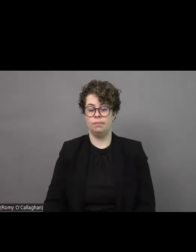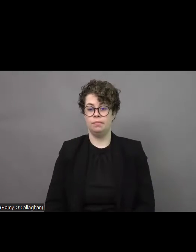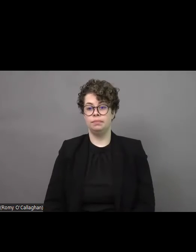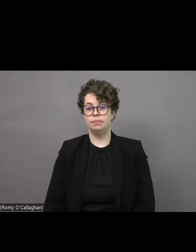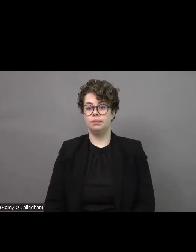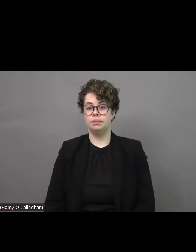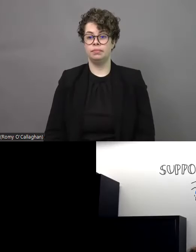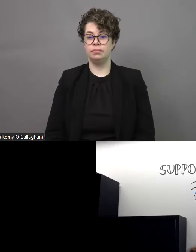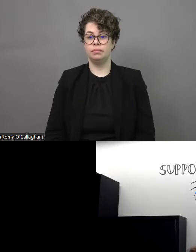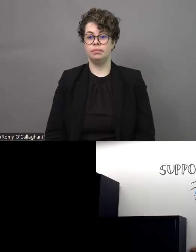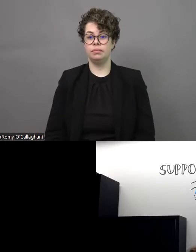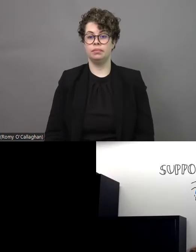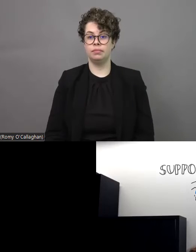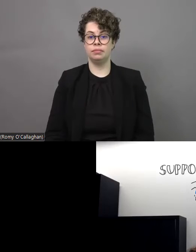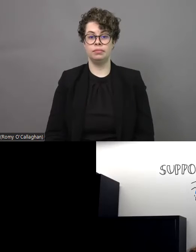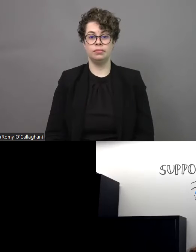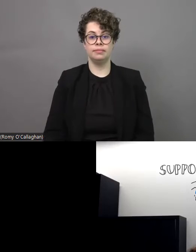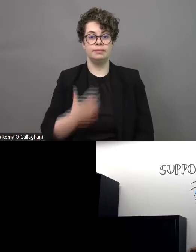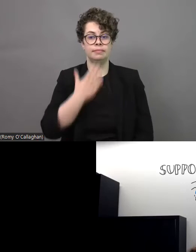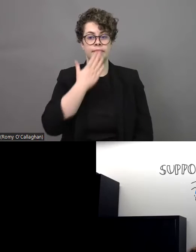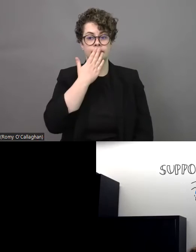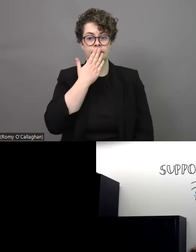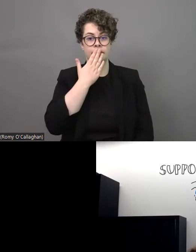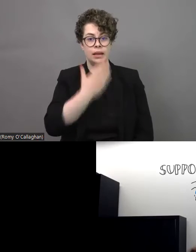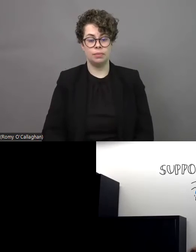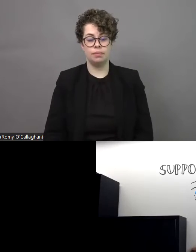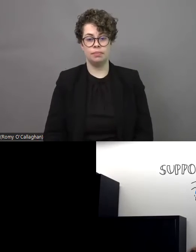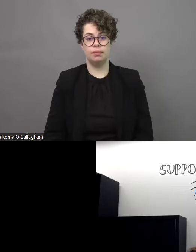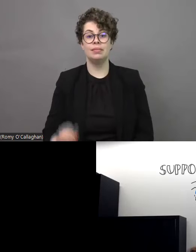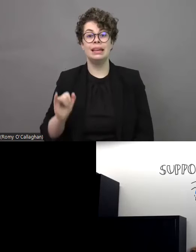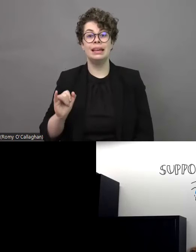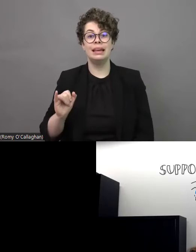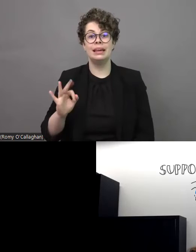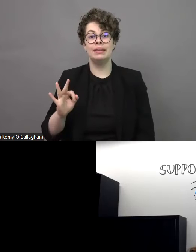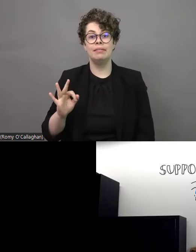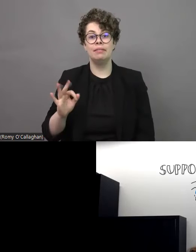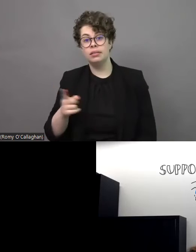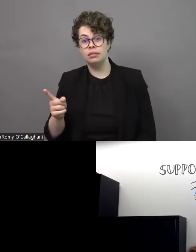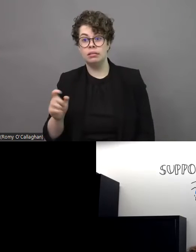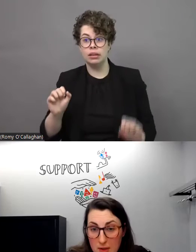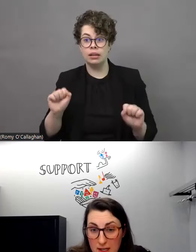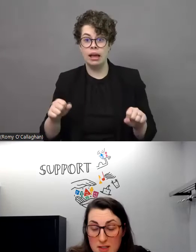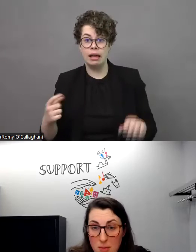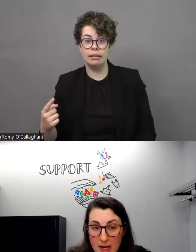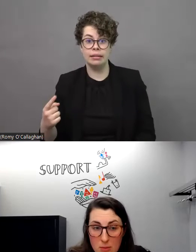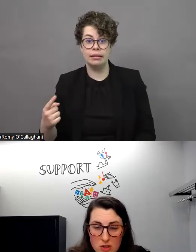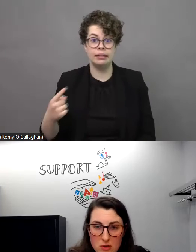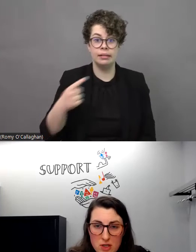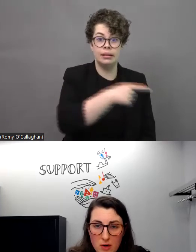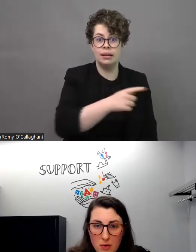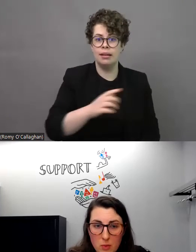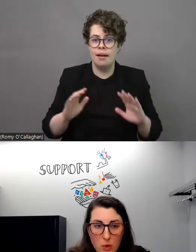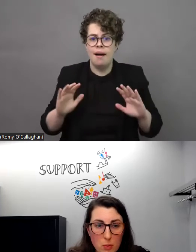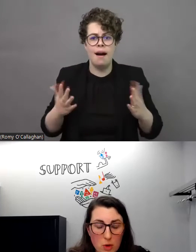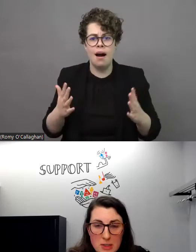Thank you. Could you maybe if they were to leave do you know what they would need to be able to